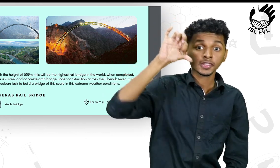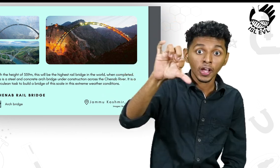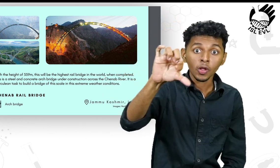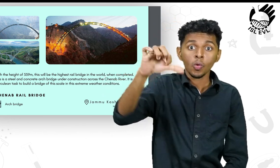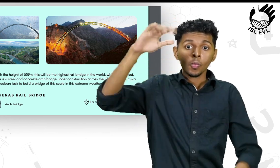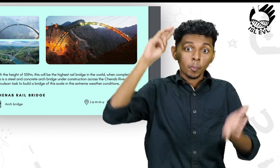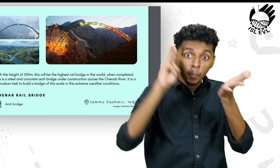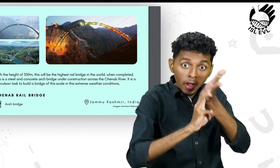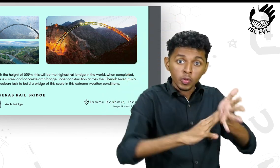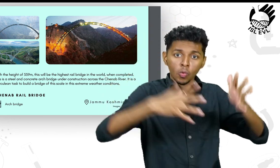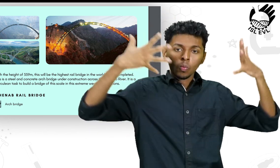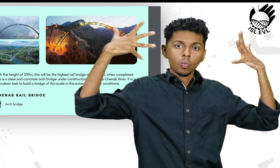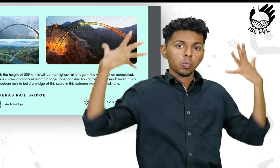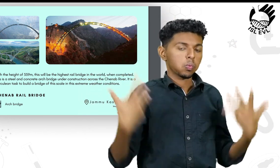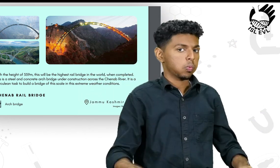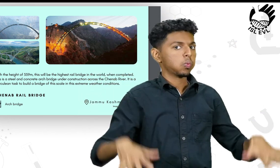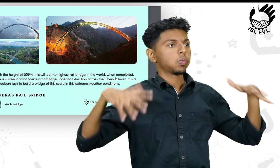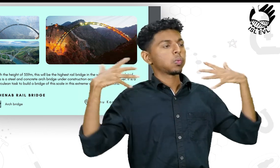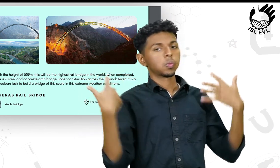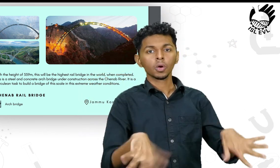the world when completed.